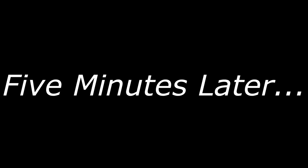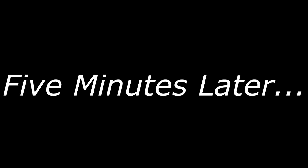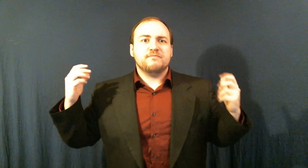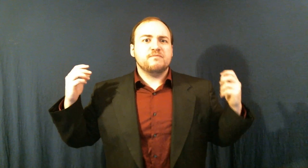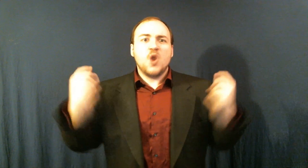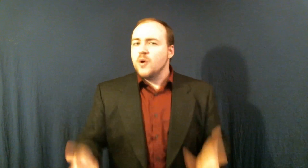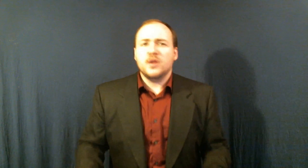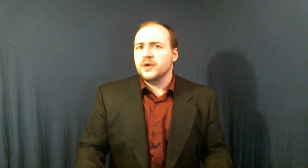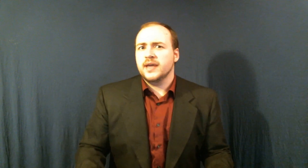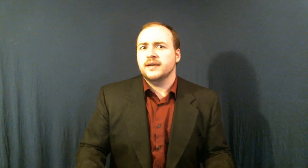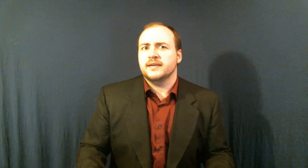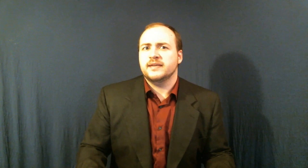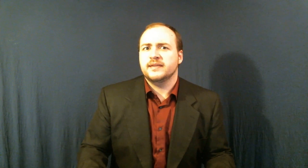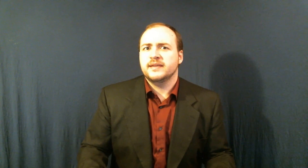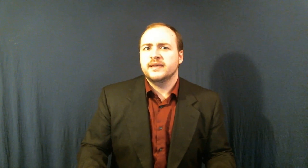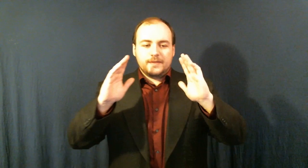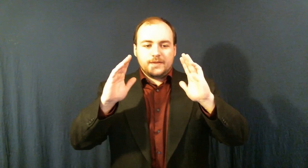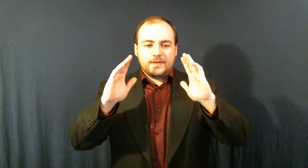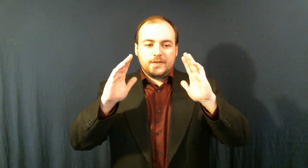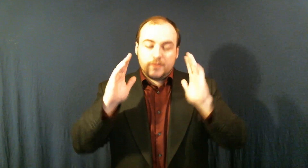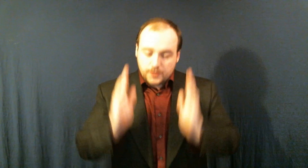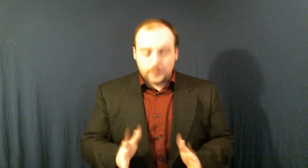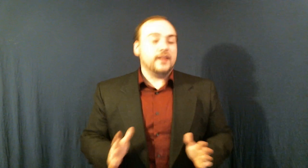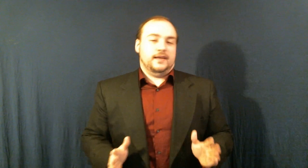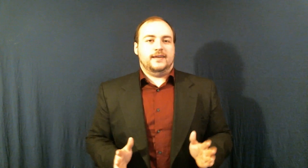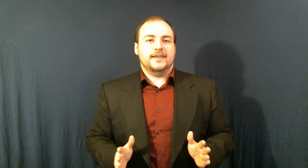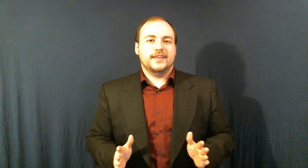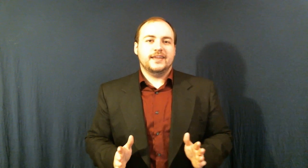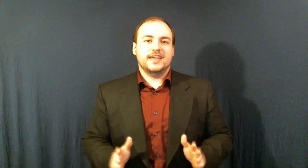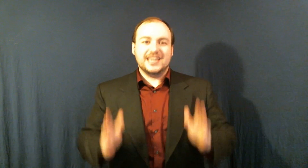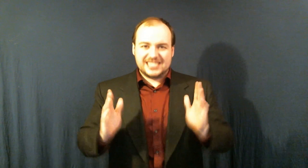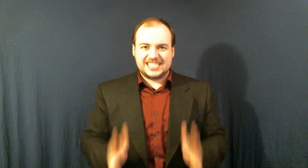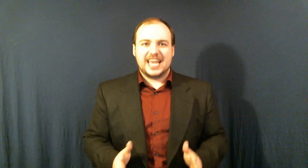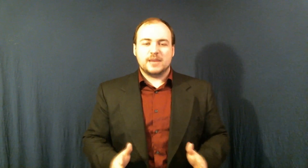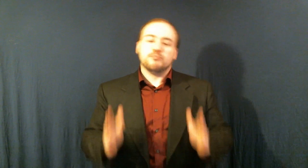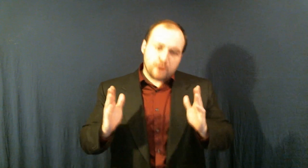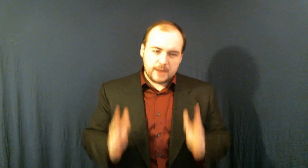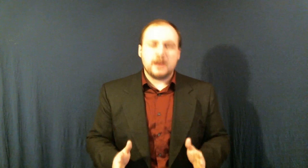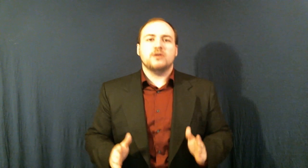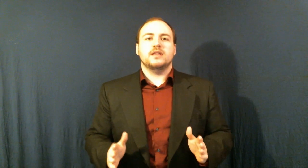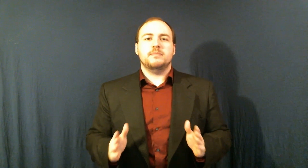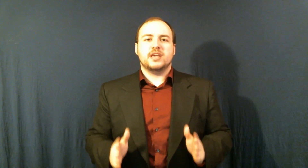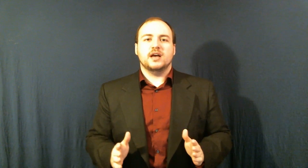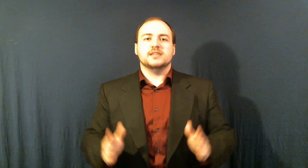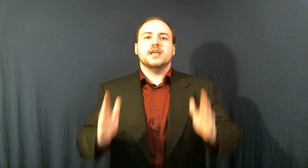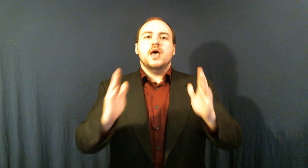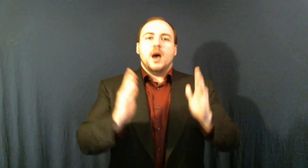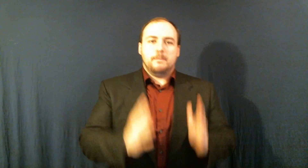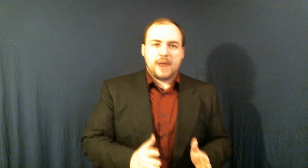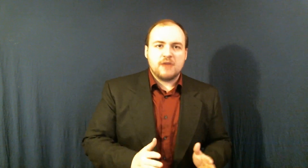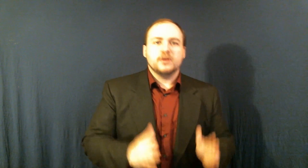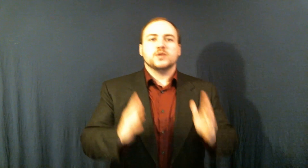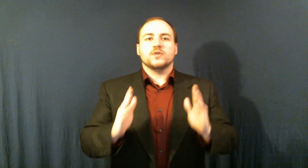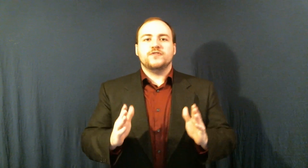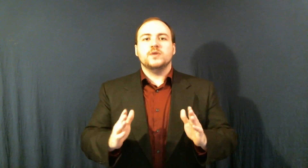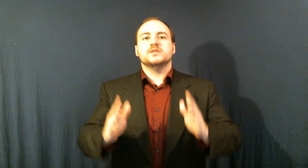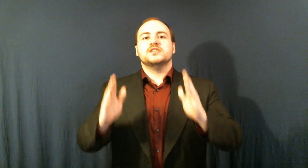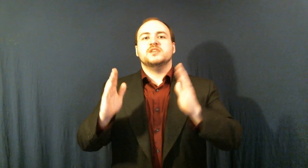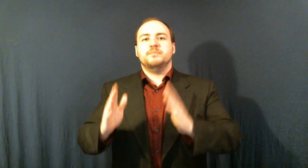Who are you again? The gorilla is dead primarily because a parent refused to